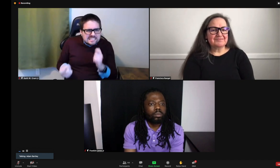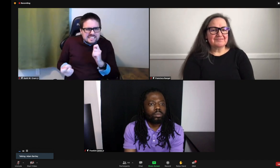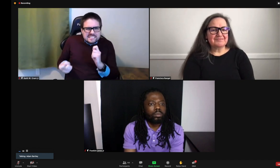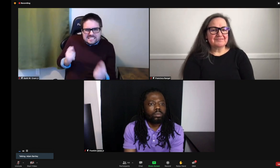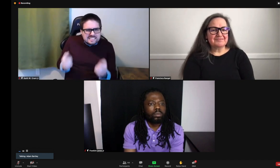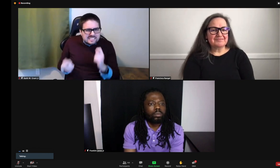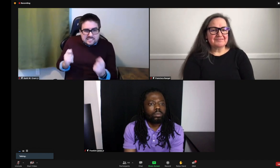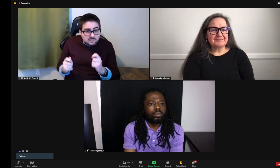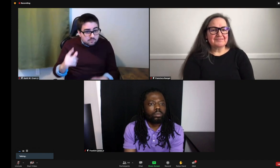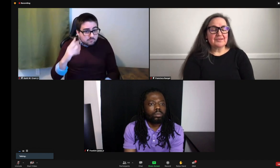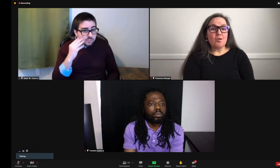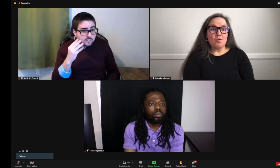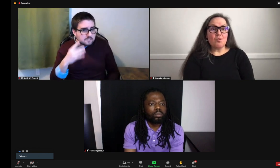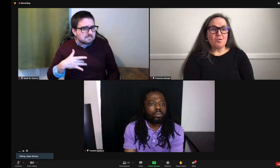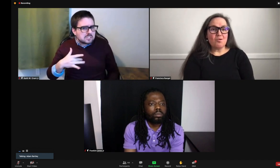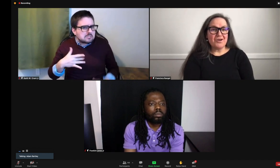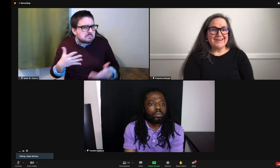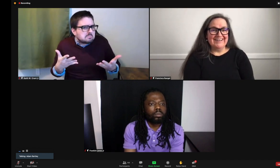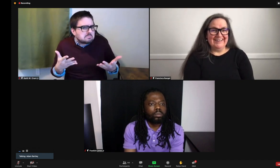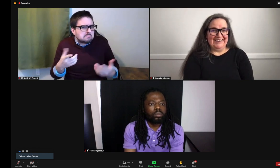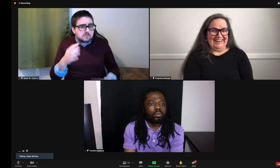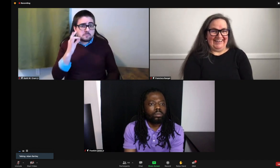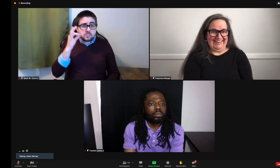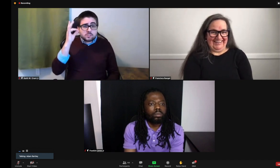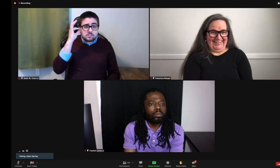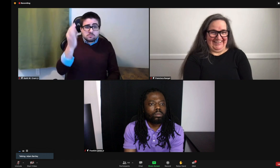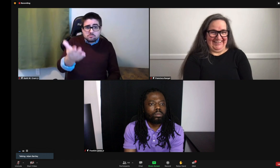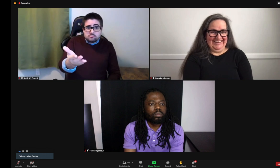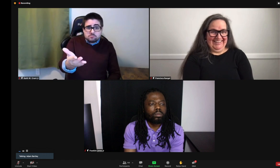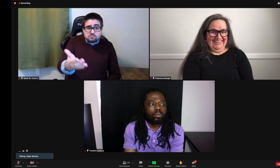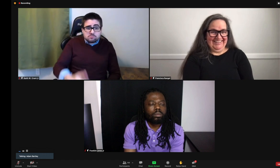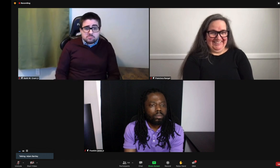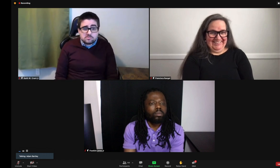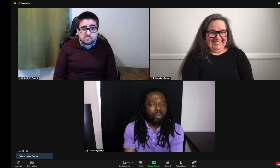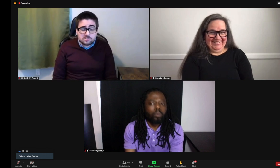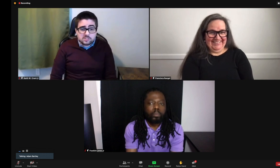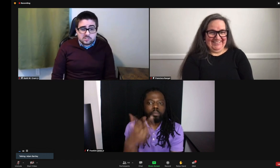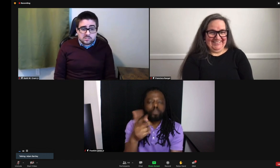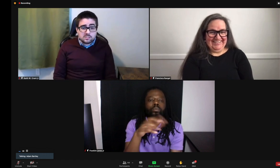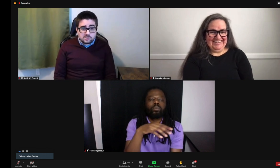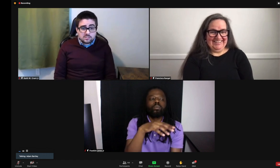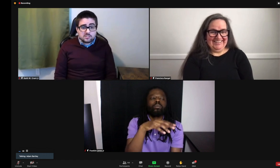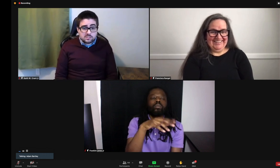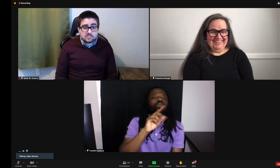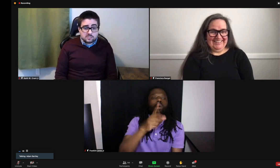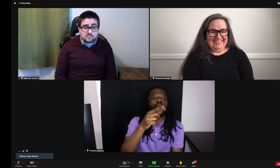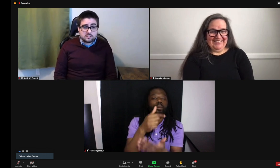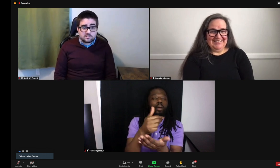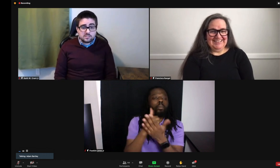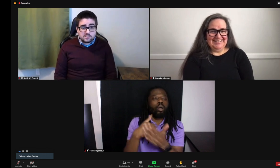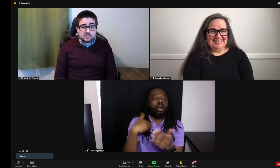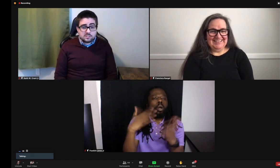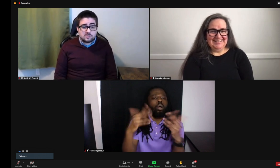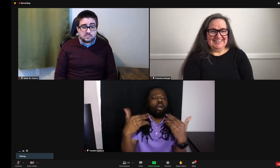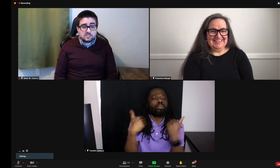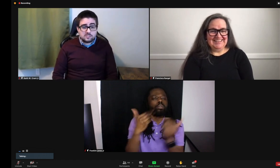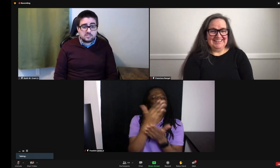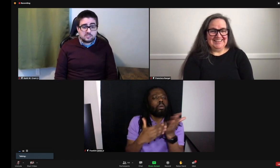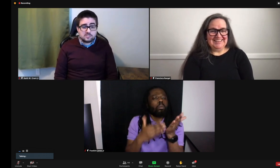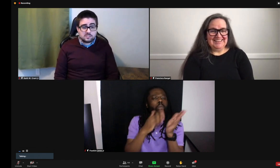how did that go, having to adapt during the performance as you went? Yeah, it really helped